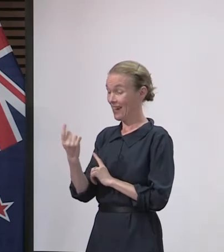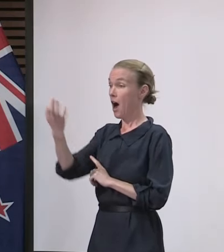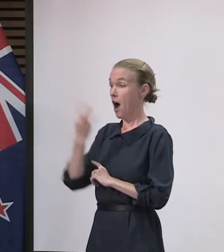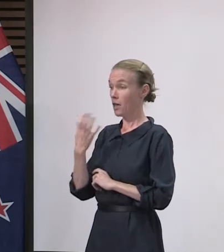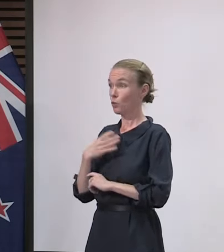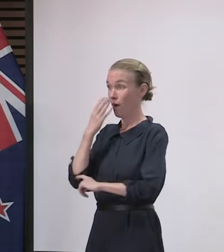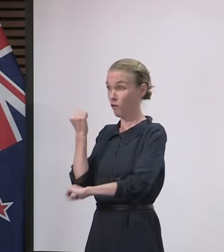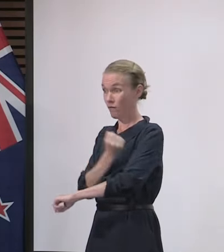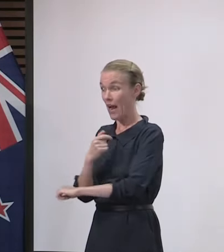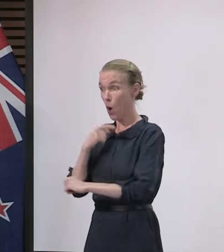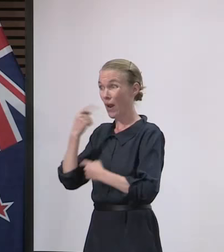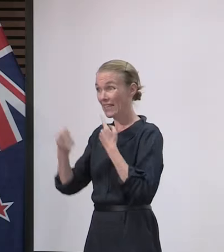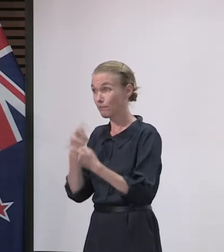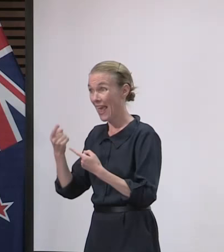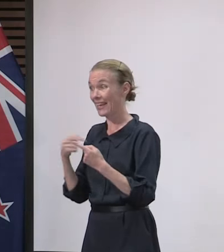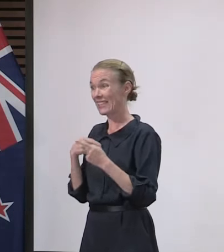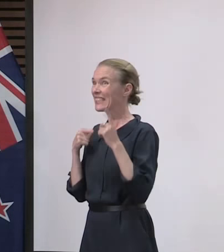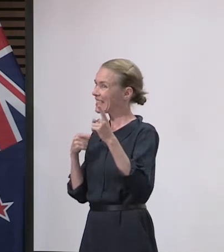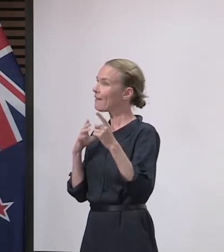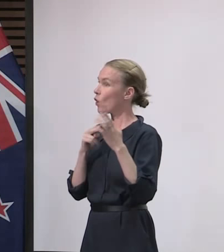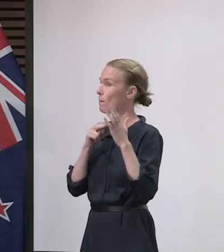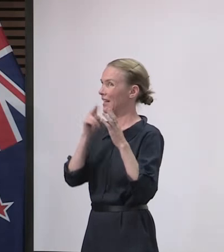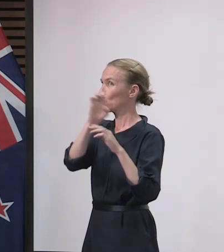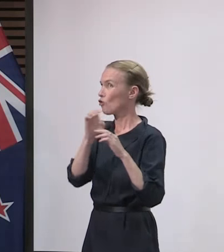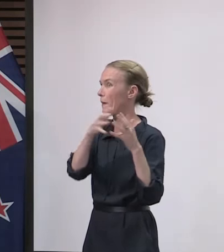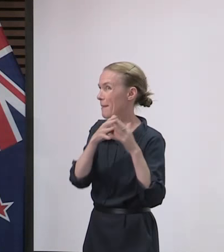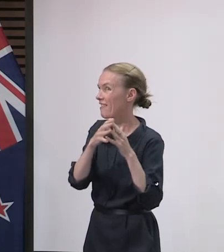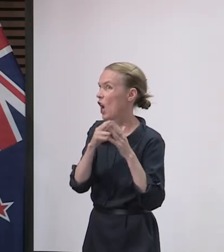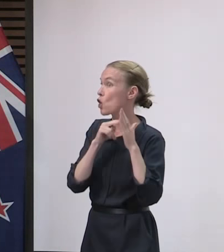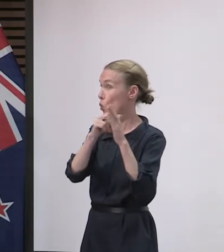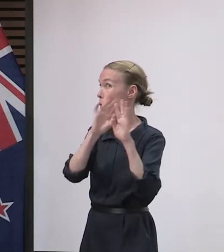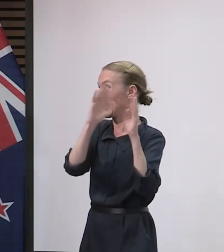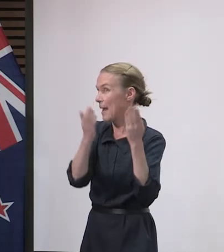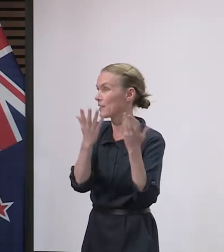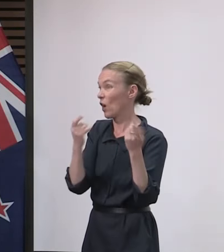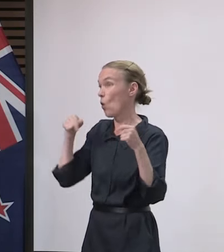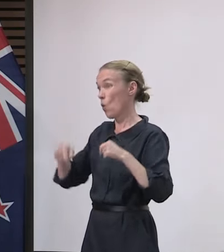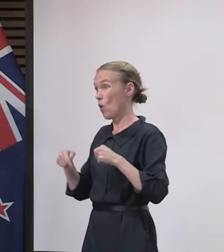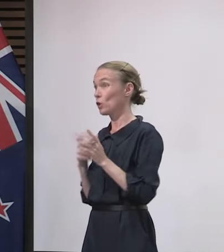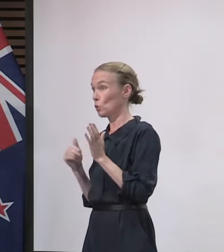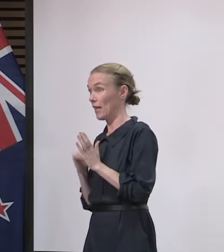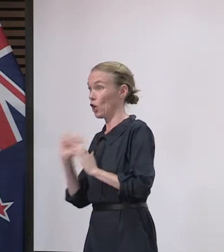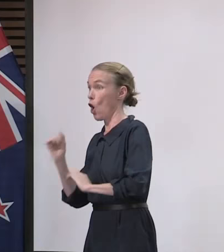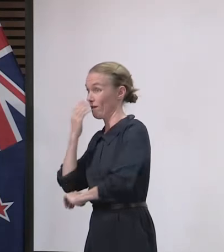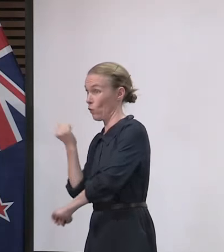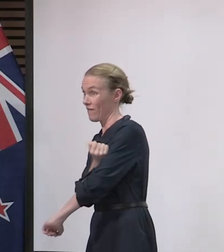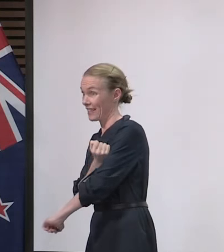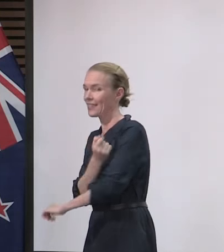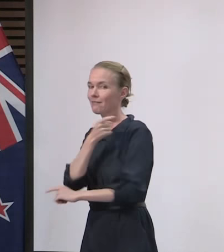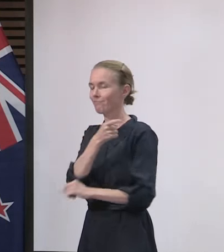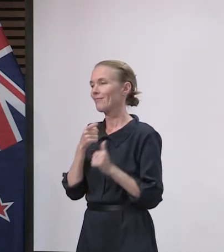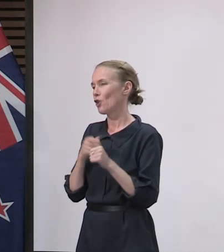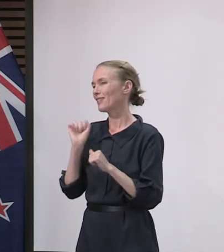what it does and doesn't cover. But again, one of the main reasons that we went ahead and ordered this vaccine when it was offered was because